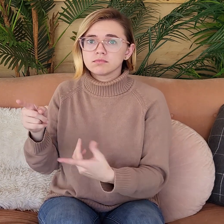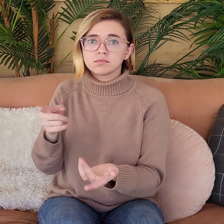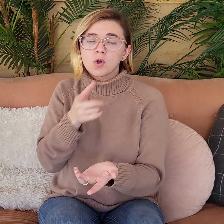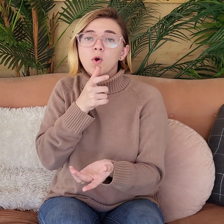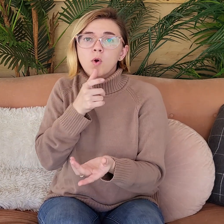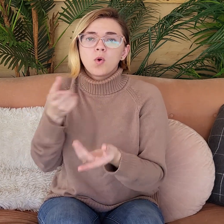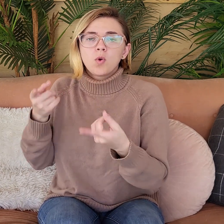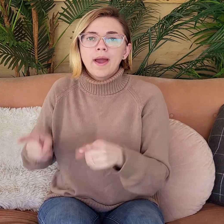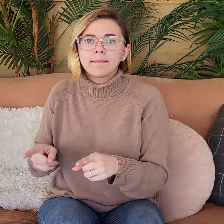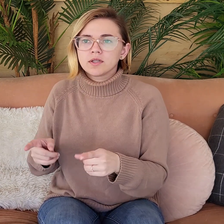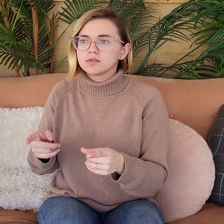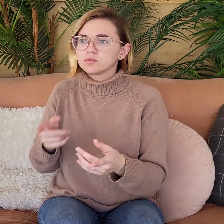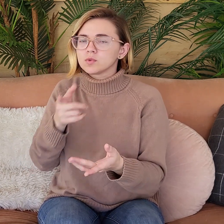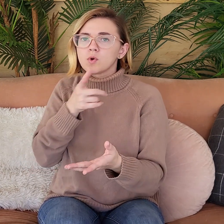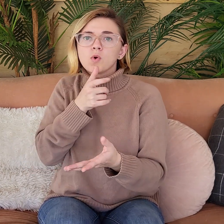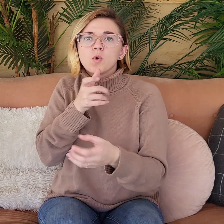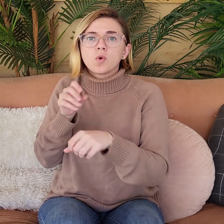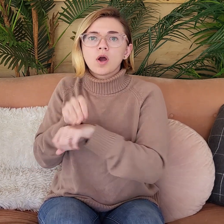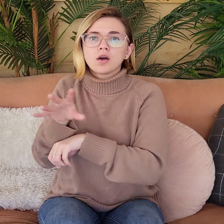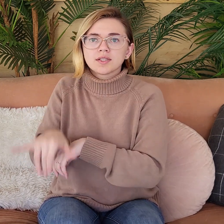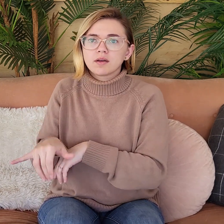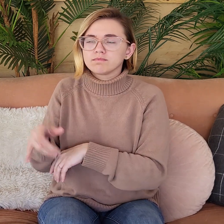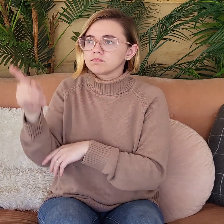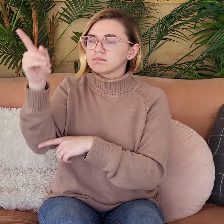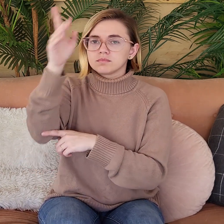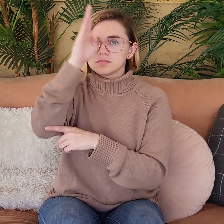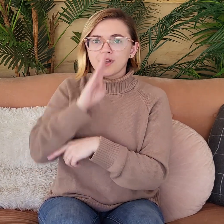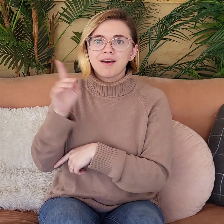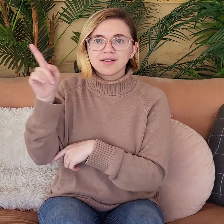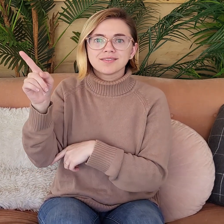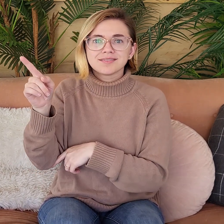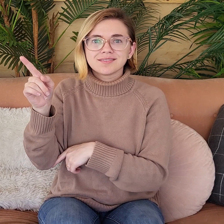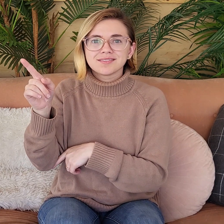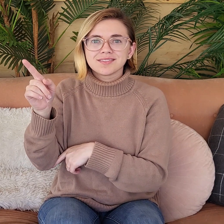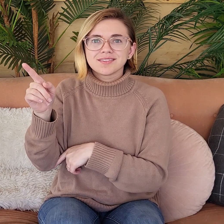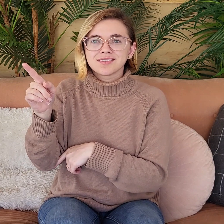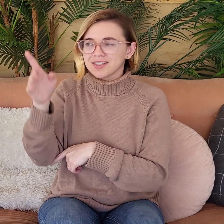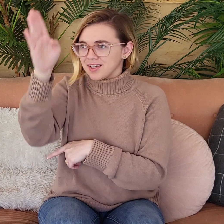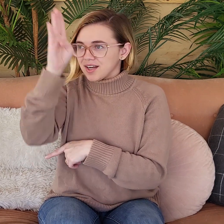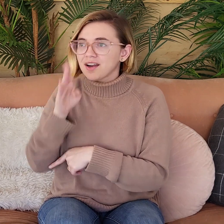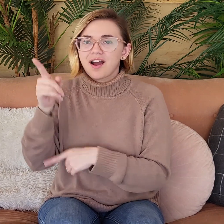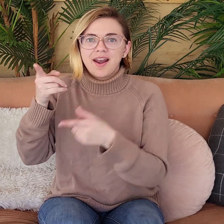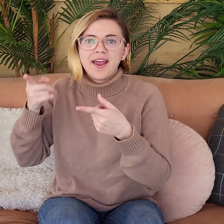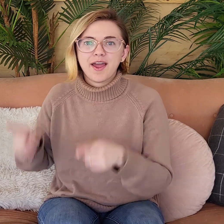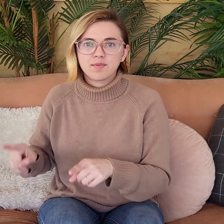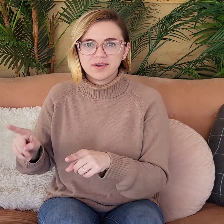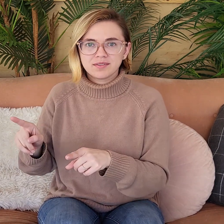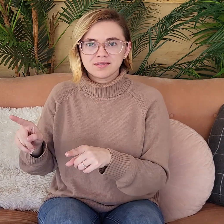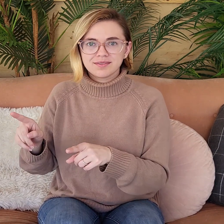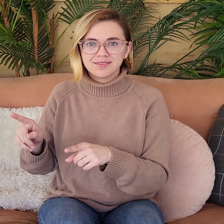what happened and to who happened. Who caused that? God. God happened.